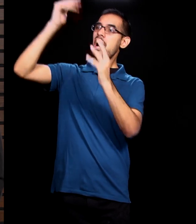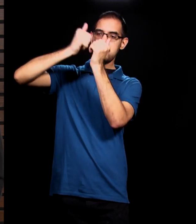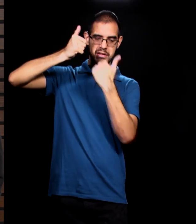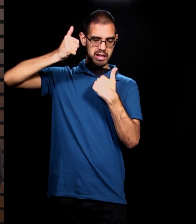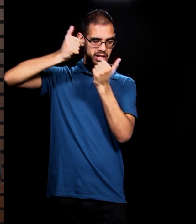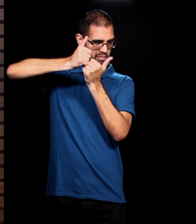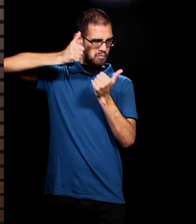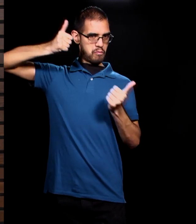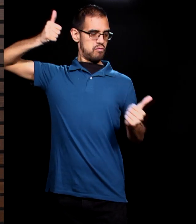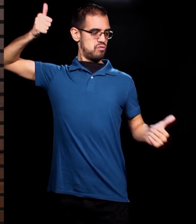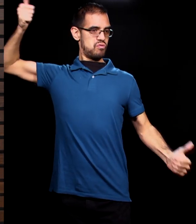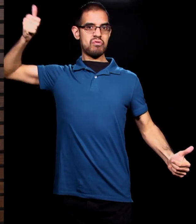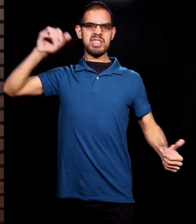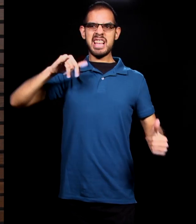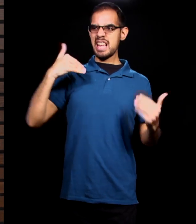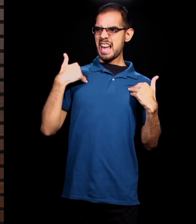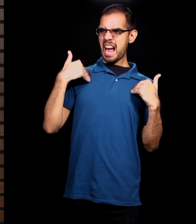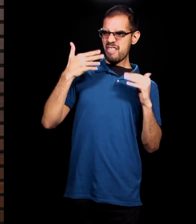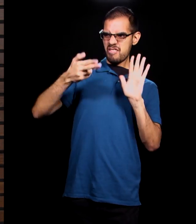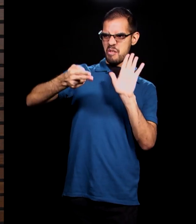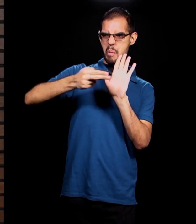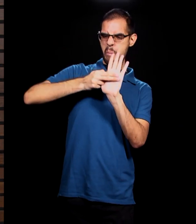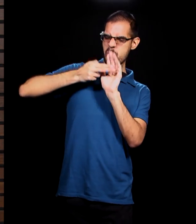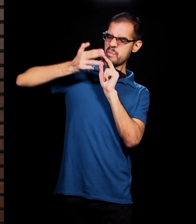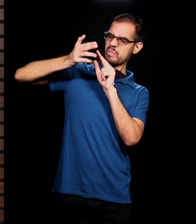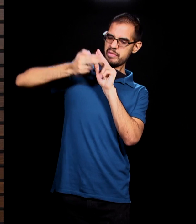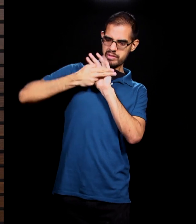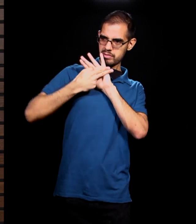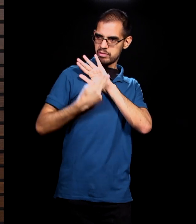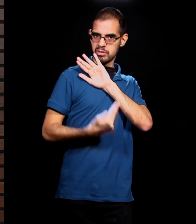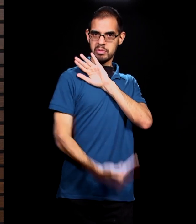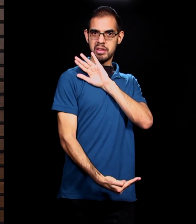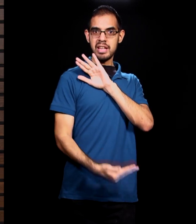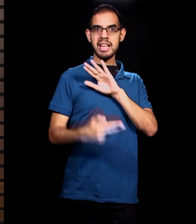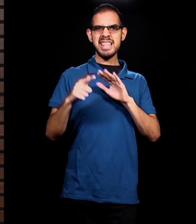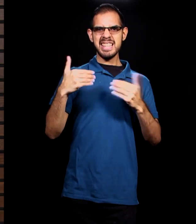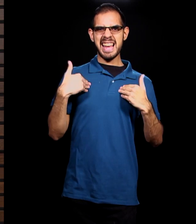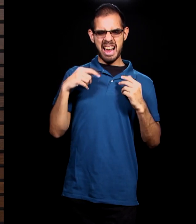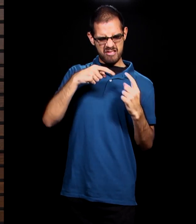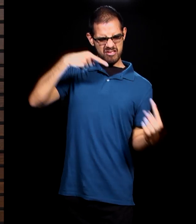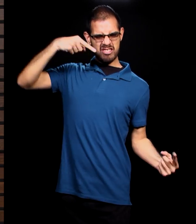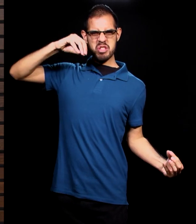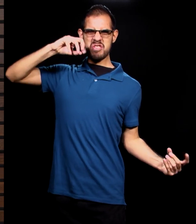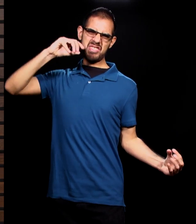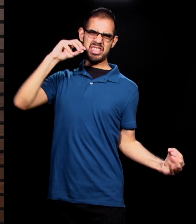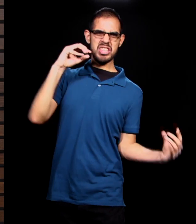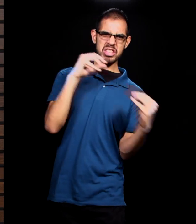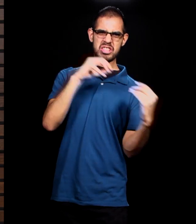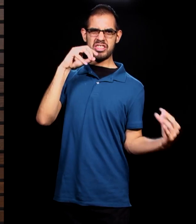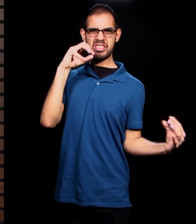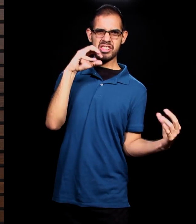There would be this hostility, this enmity, this strife between humanity and the evil one.